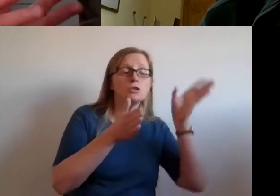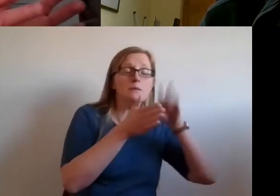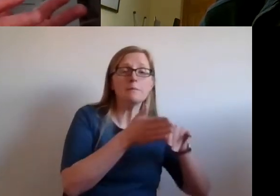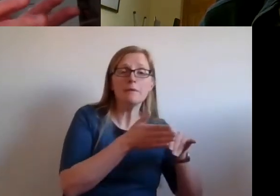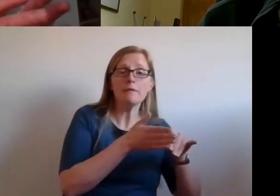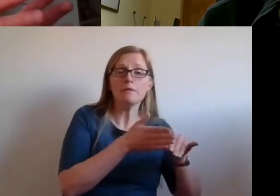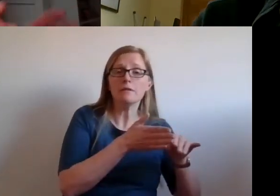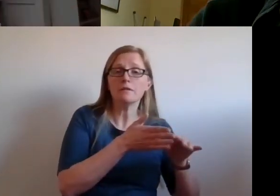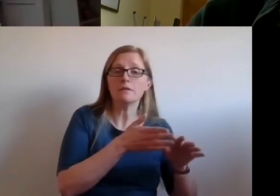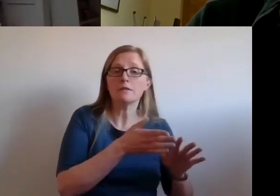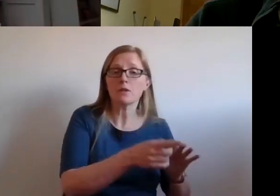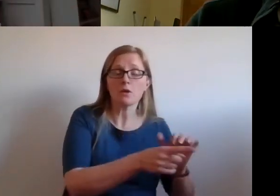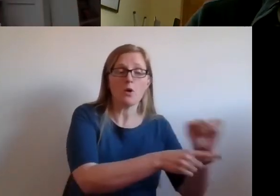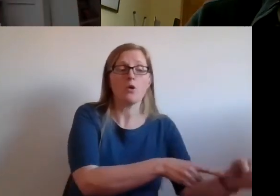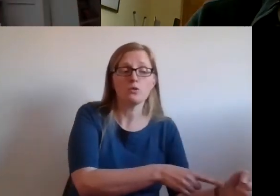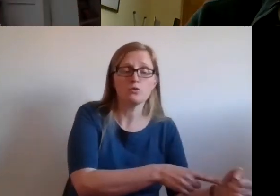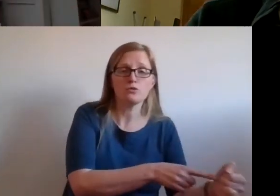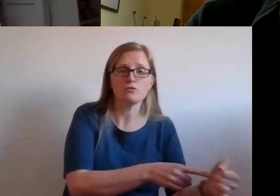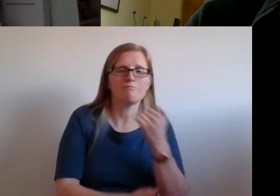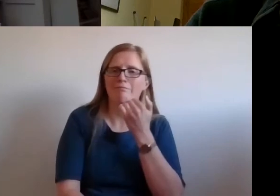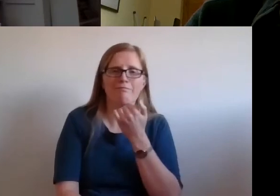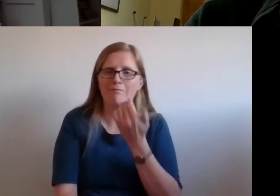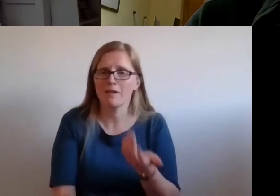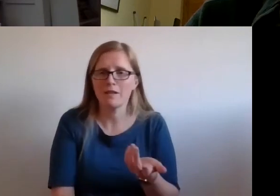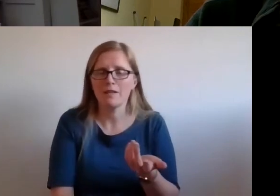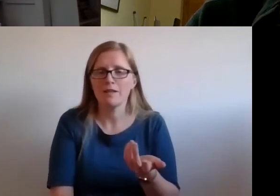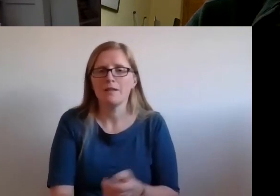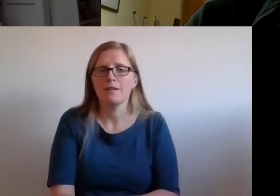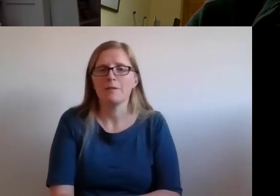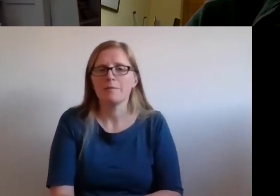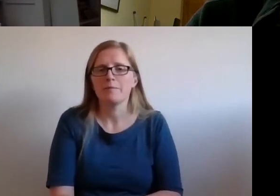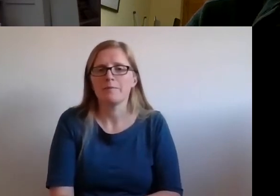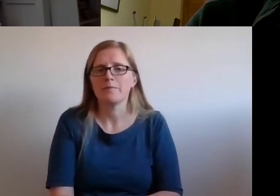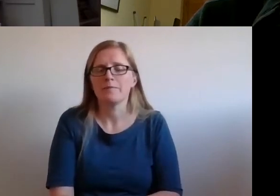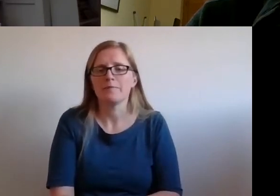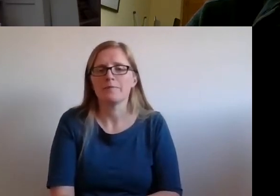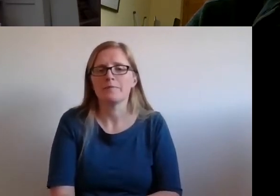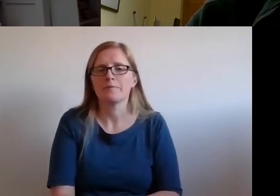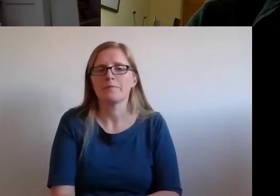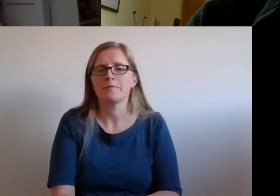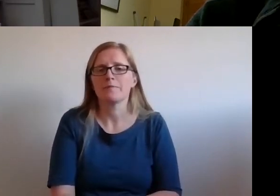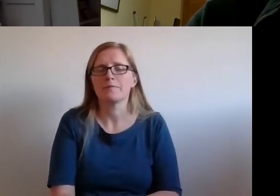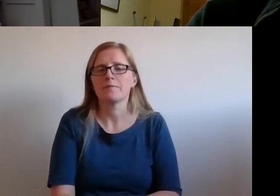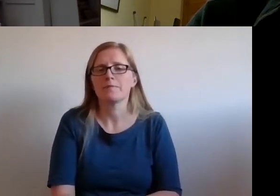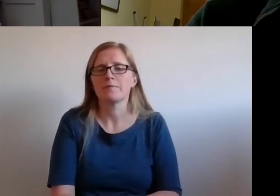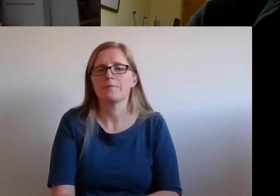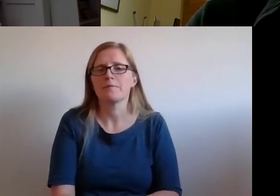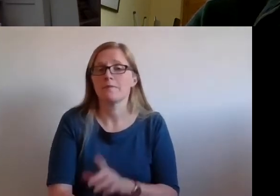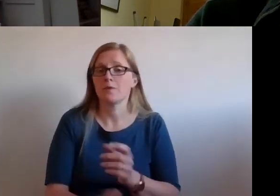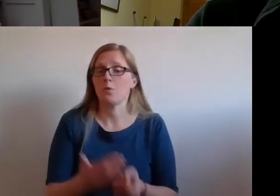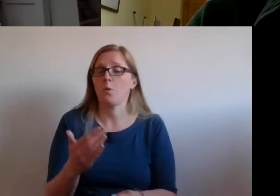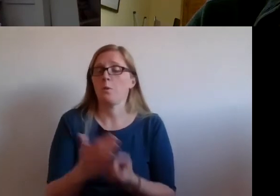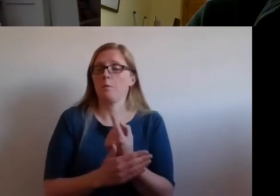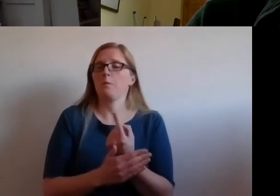what it could mean in our context. Where it did come up, for example, however, was in the gypsy